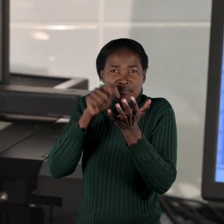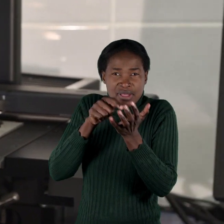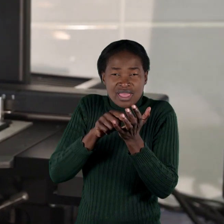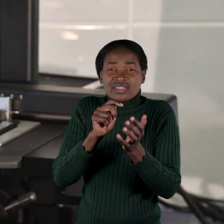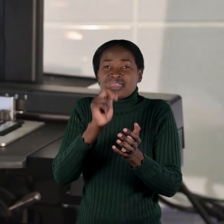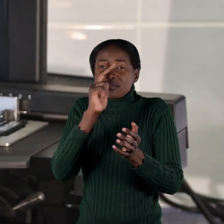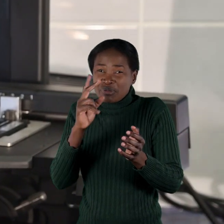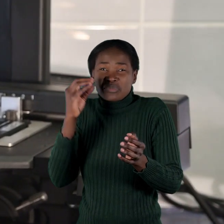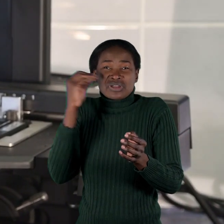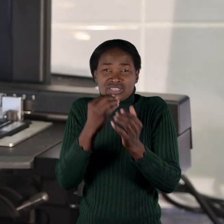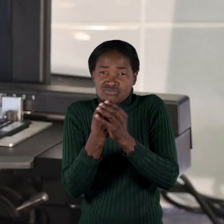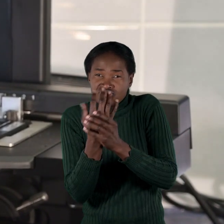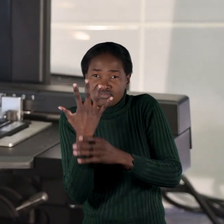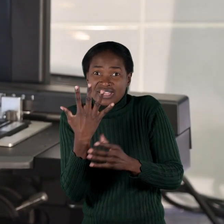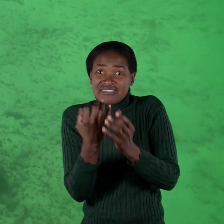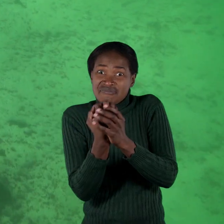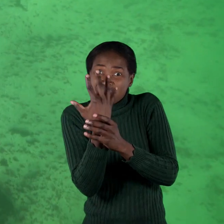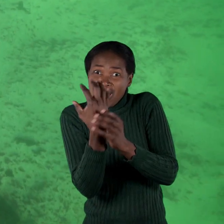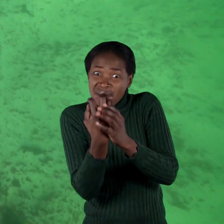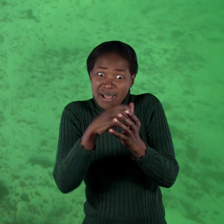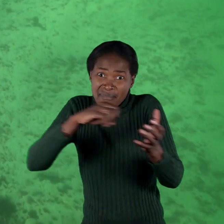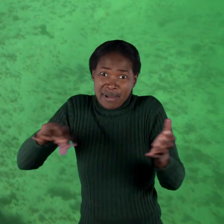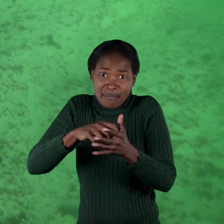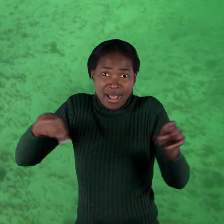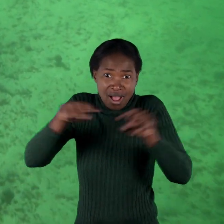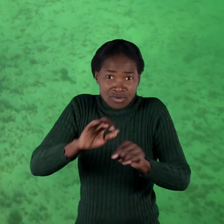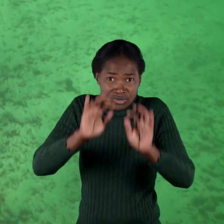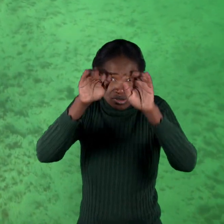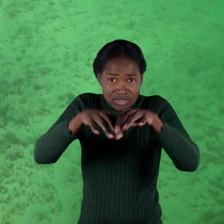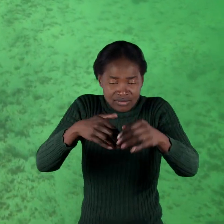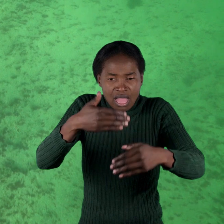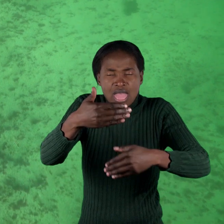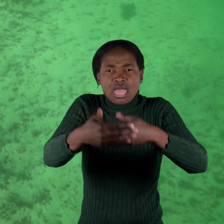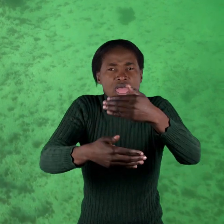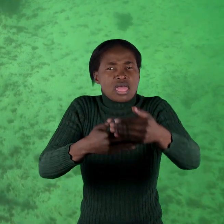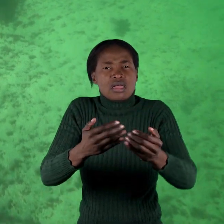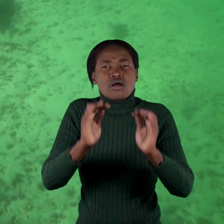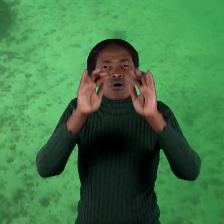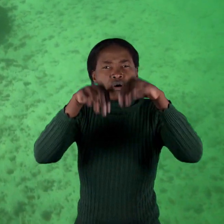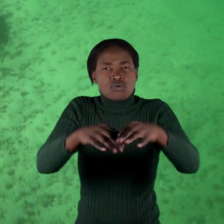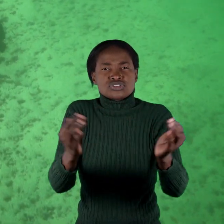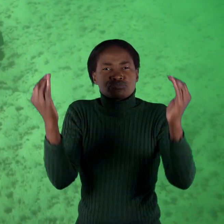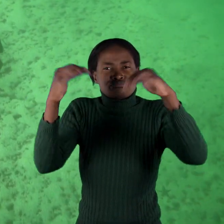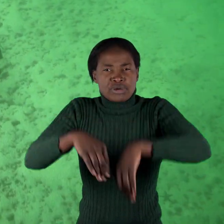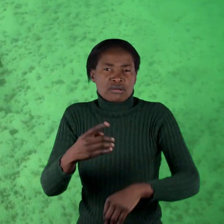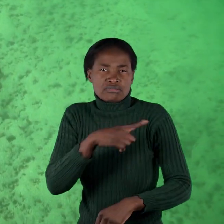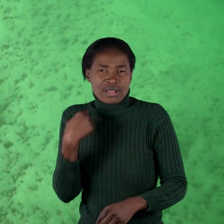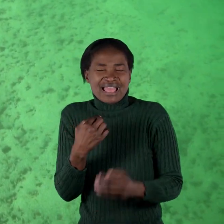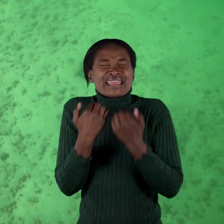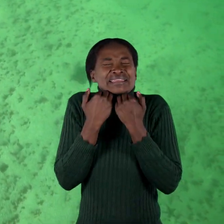If you remove phytoplankton from the ocean, eventually the ocean will collapse. It is therefore imperative to take care